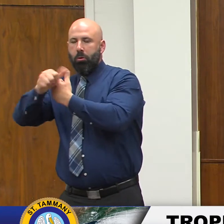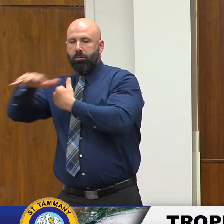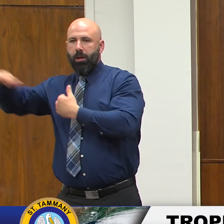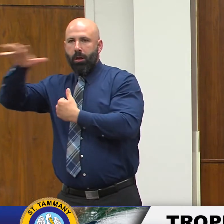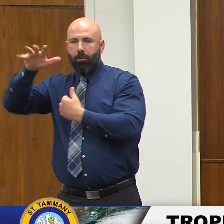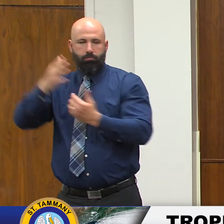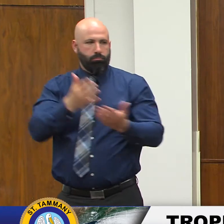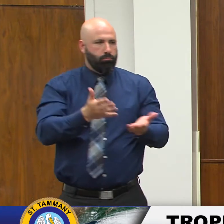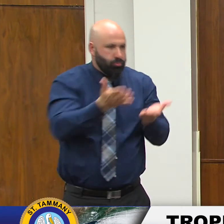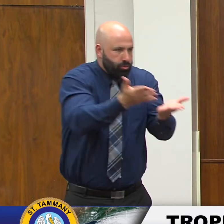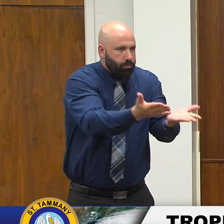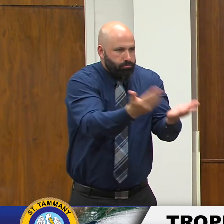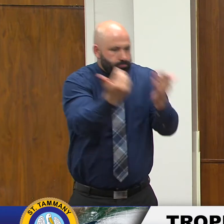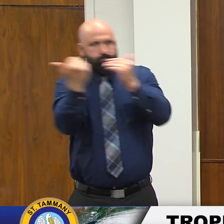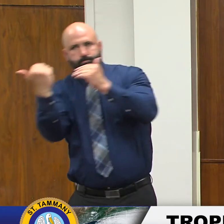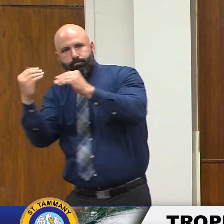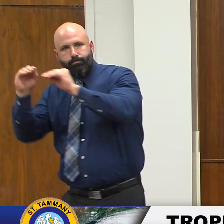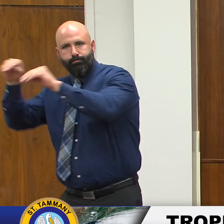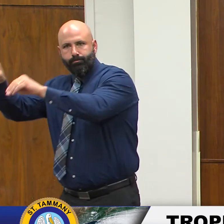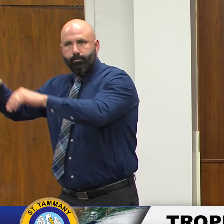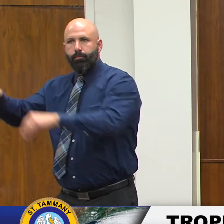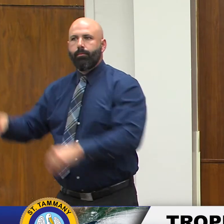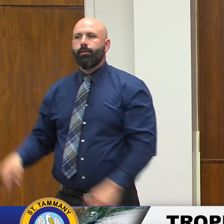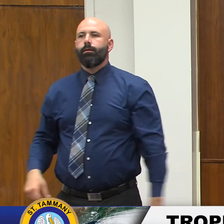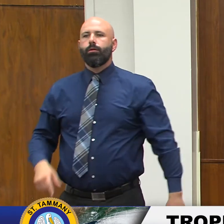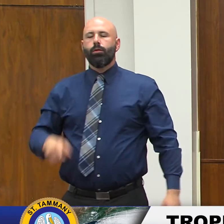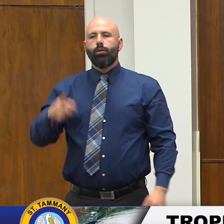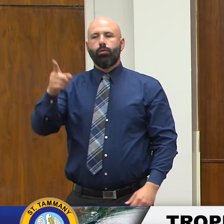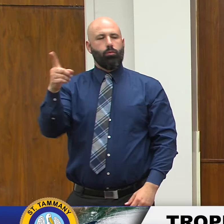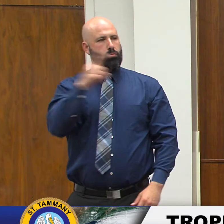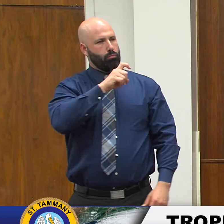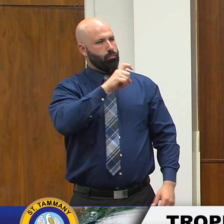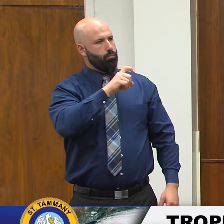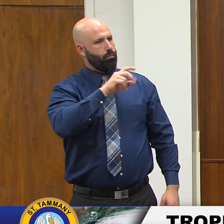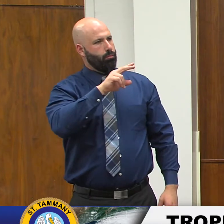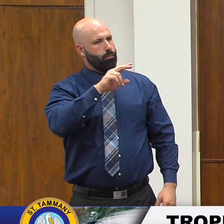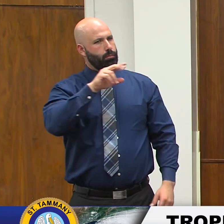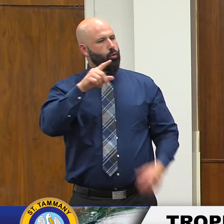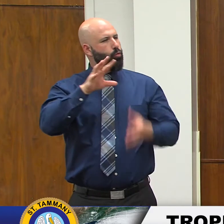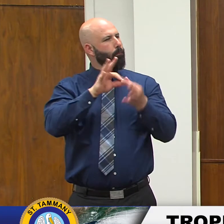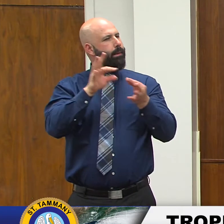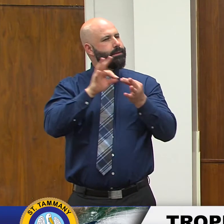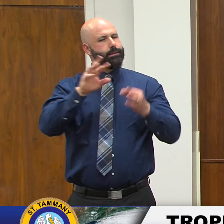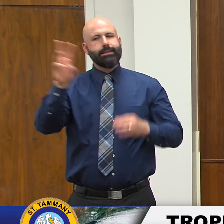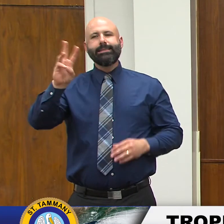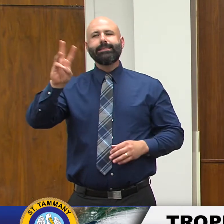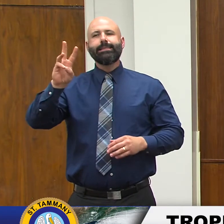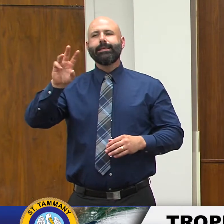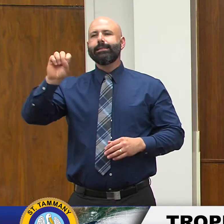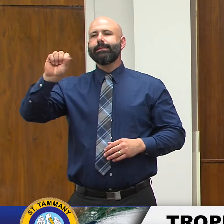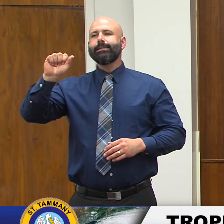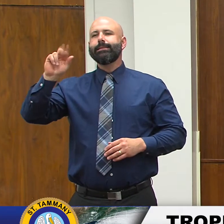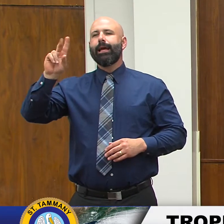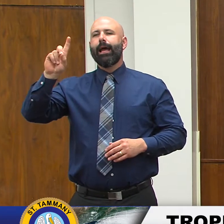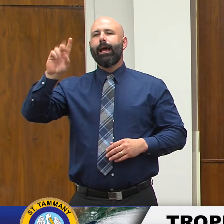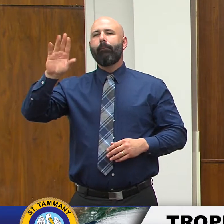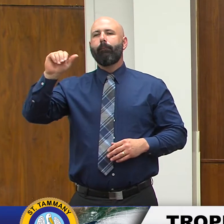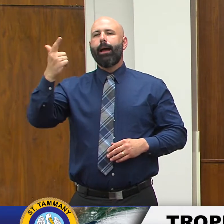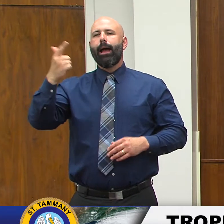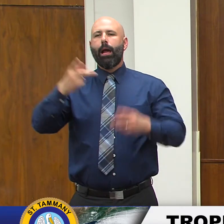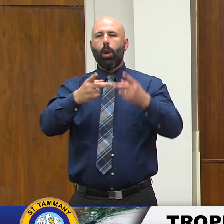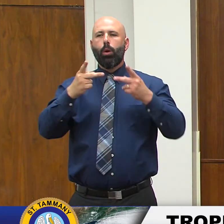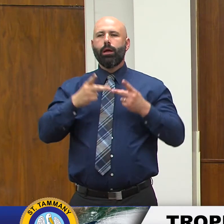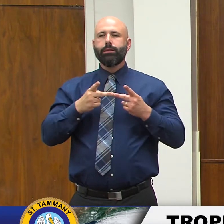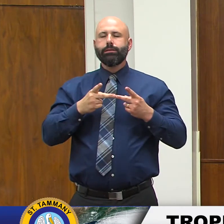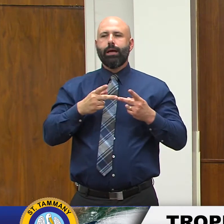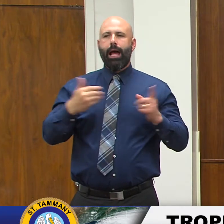okay i do